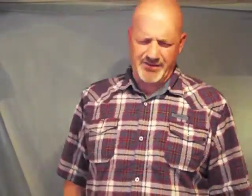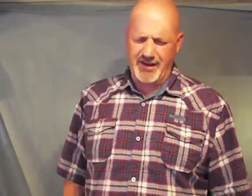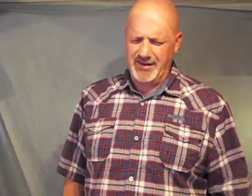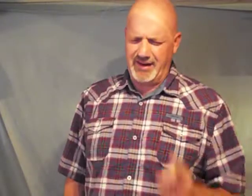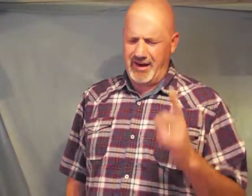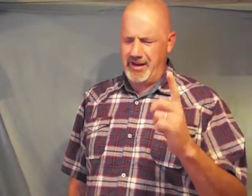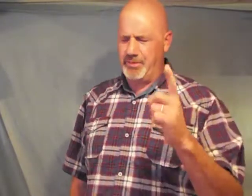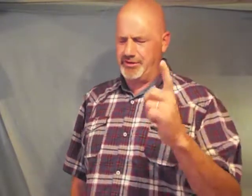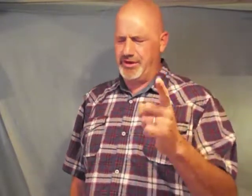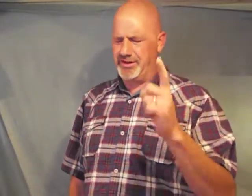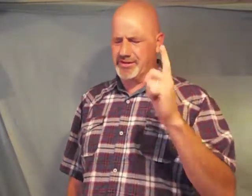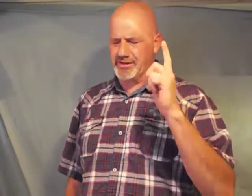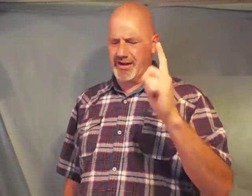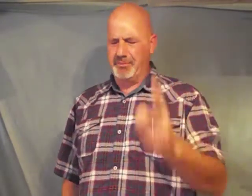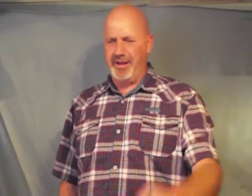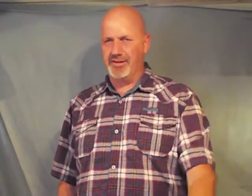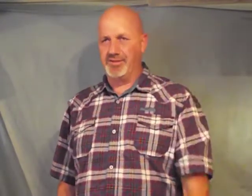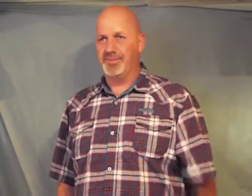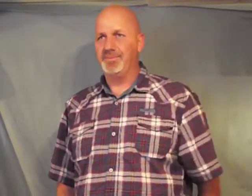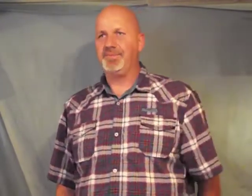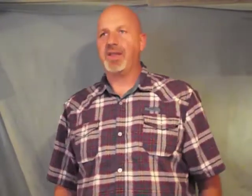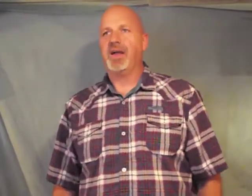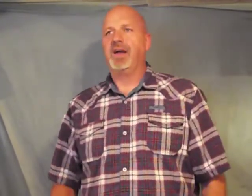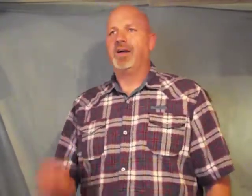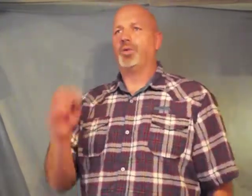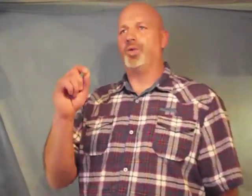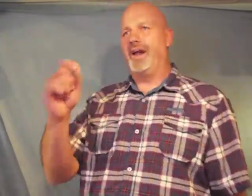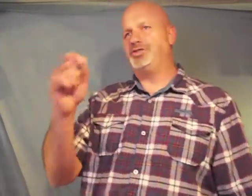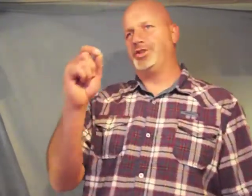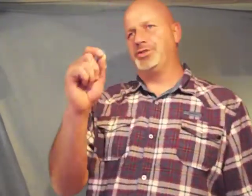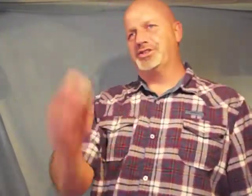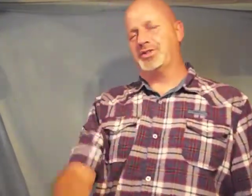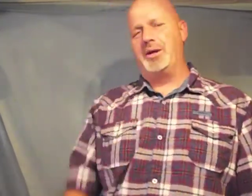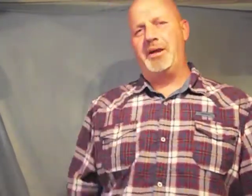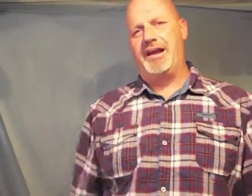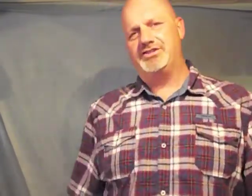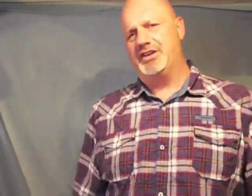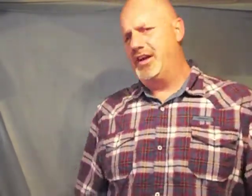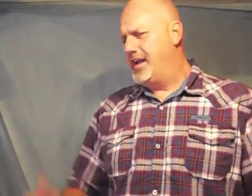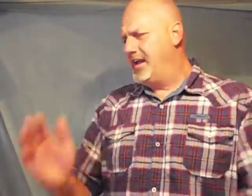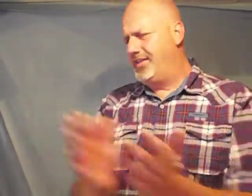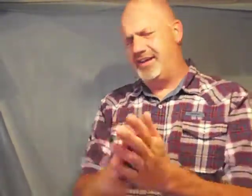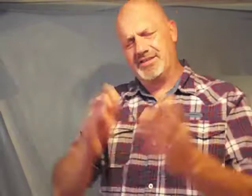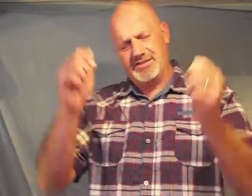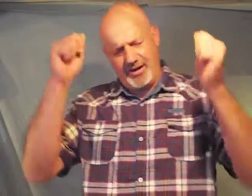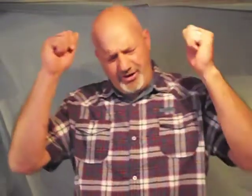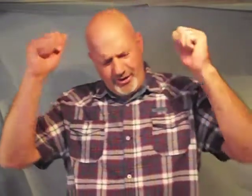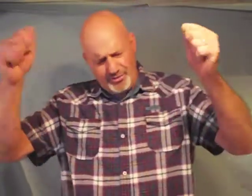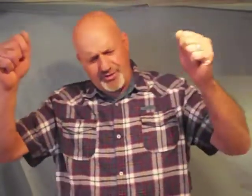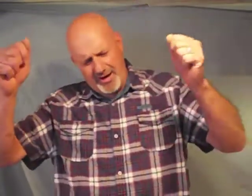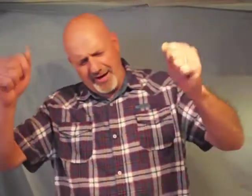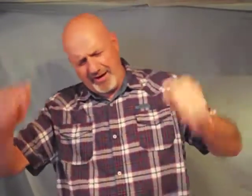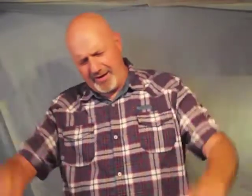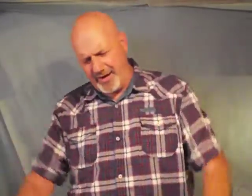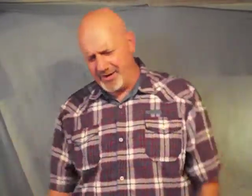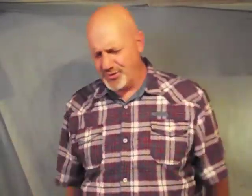Satan in the name of Jesus I command you racial discrimination this is a huge thing in our country